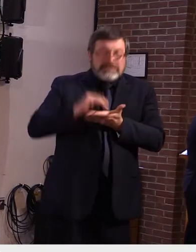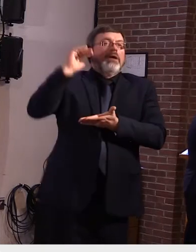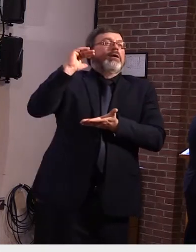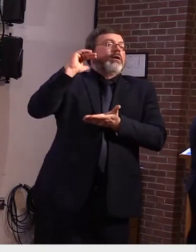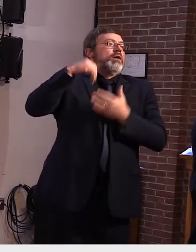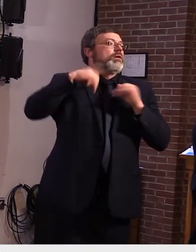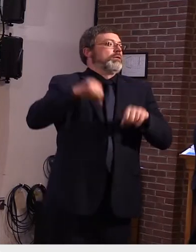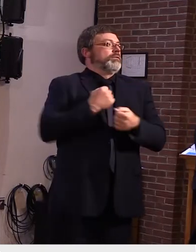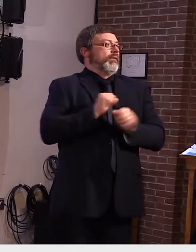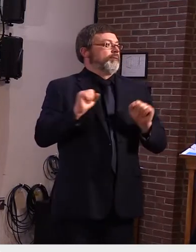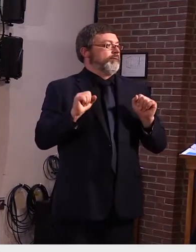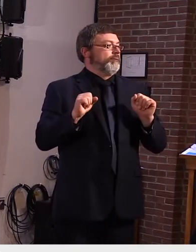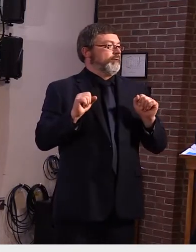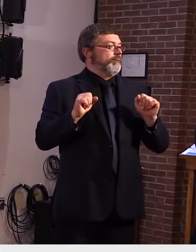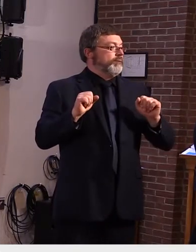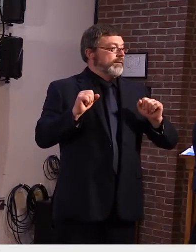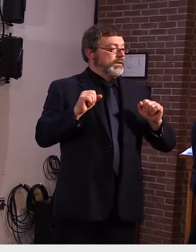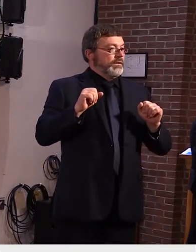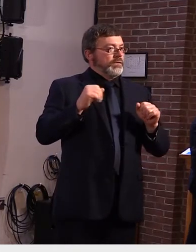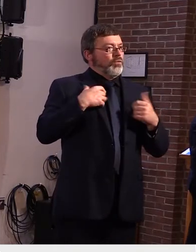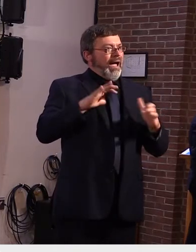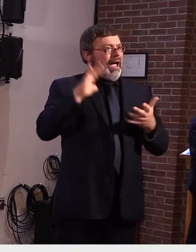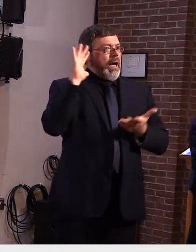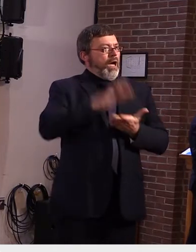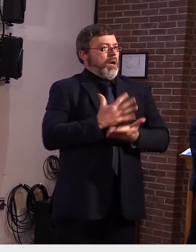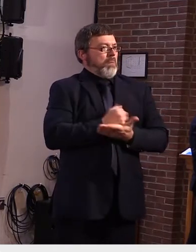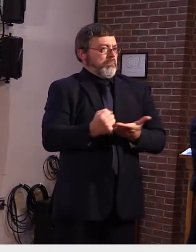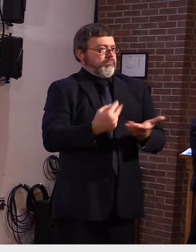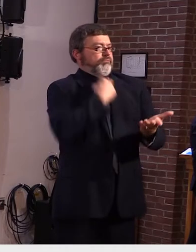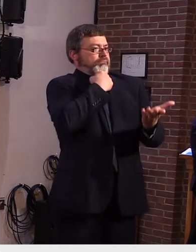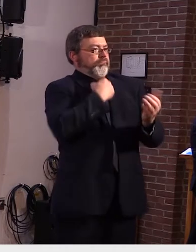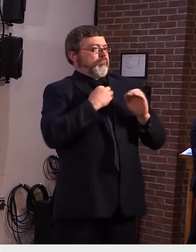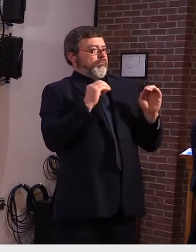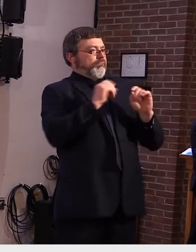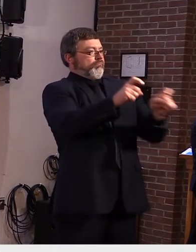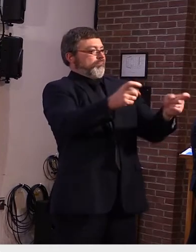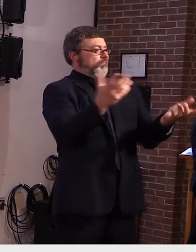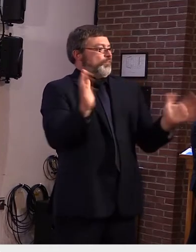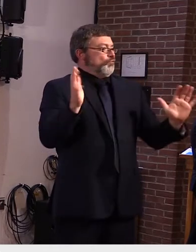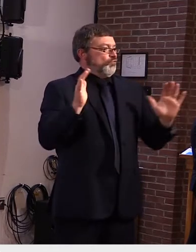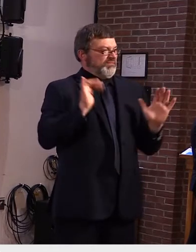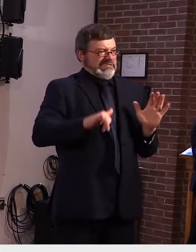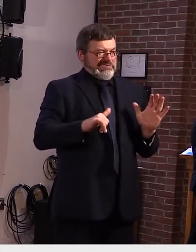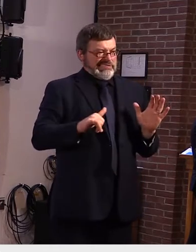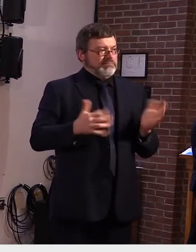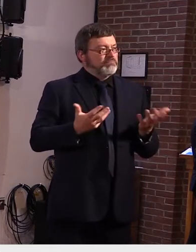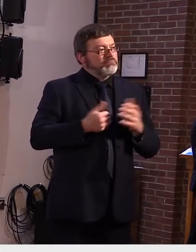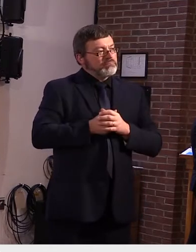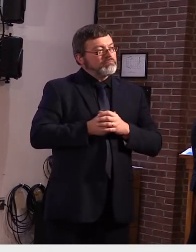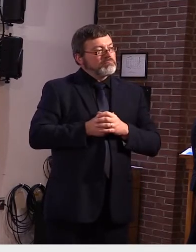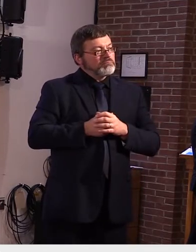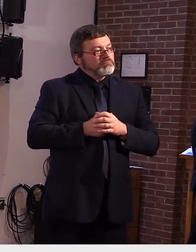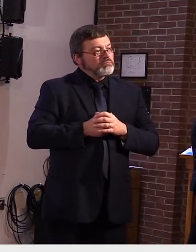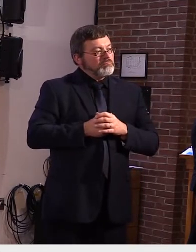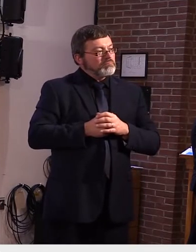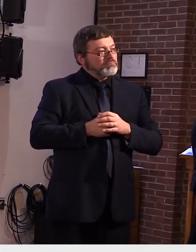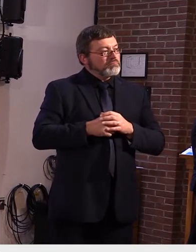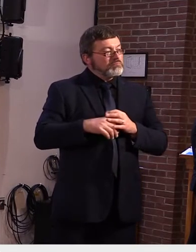uh if we have an indication that we'll be rolling off of the regular extended benefits as well